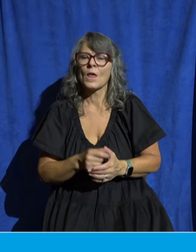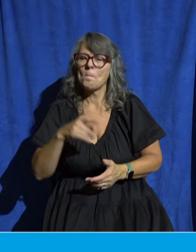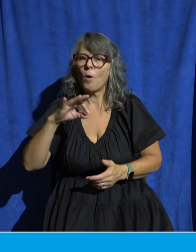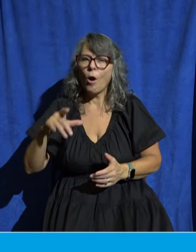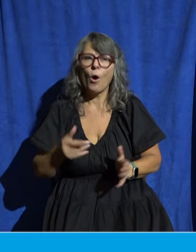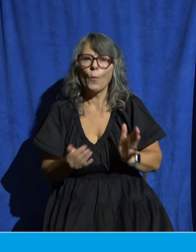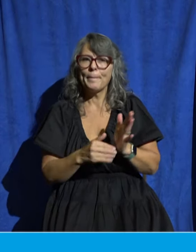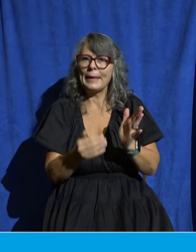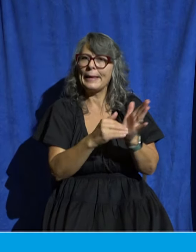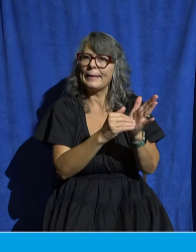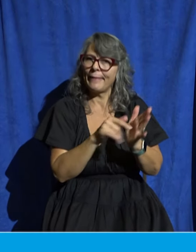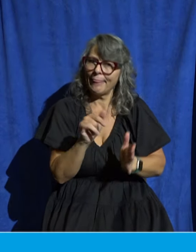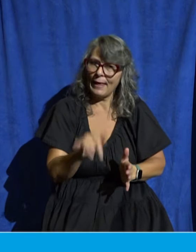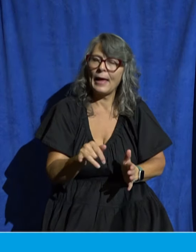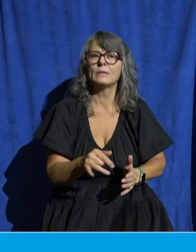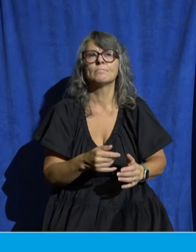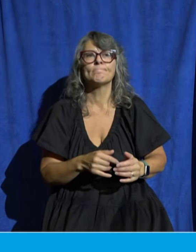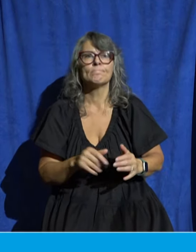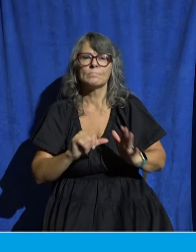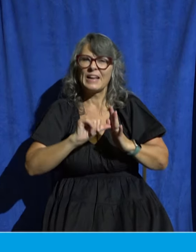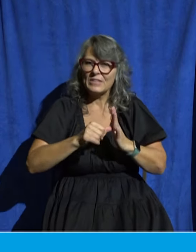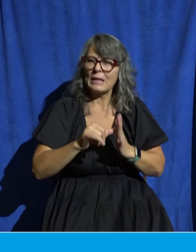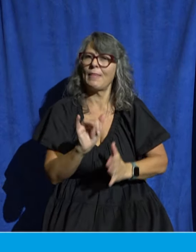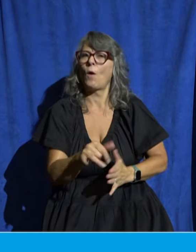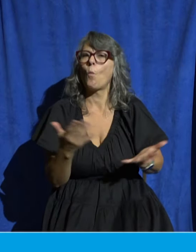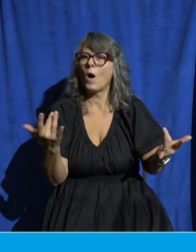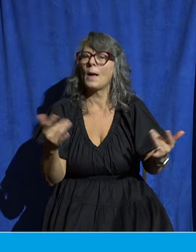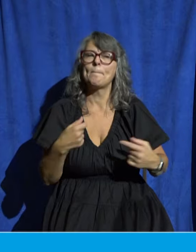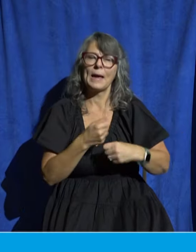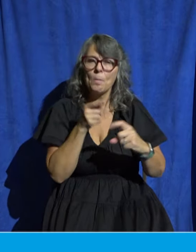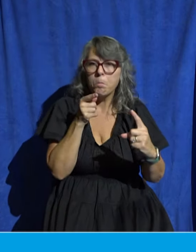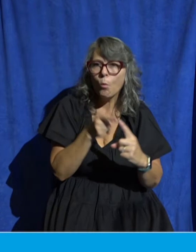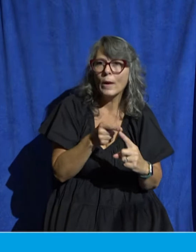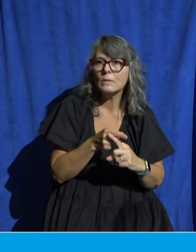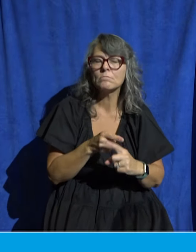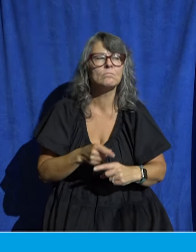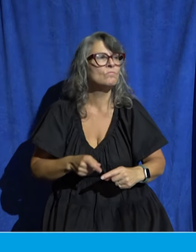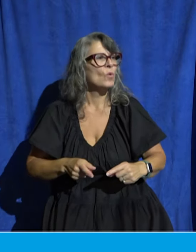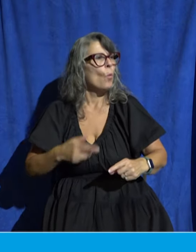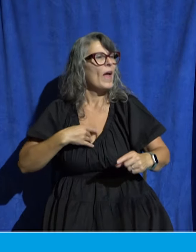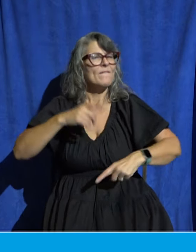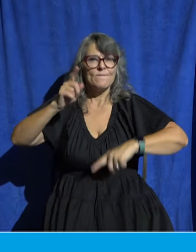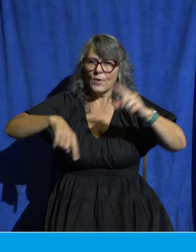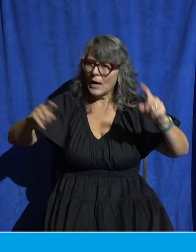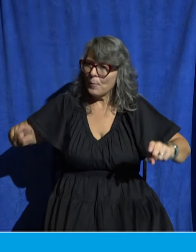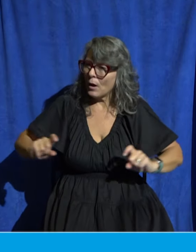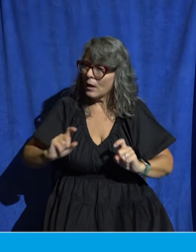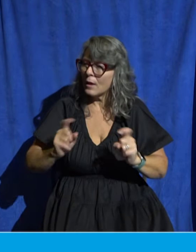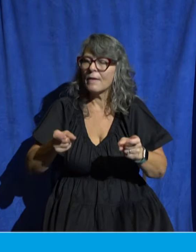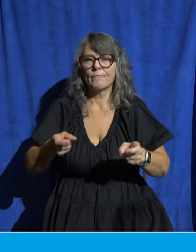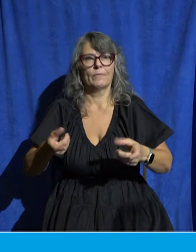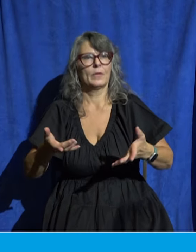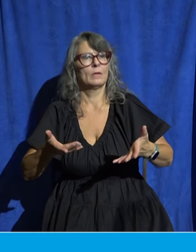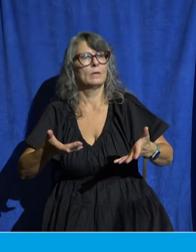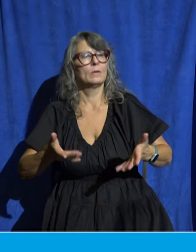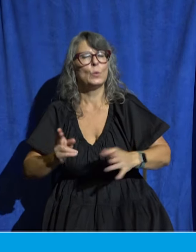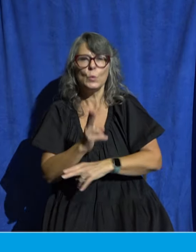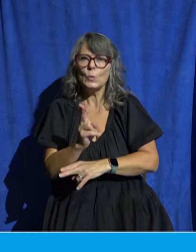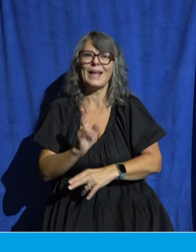look back at verse 6 in Romans 12 it says having gifts that differ according to the grace given to us let us use them. Couldn't be more